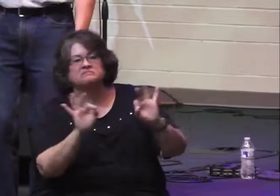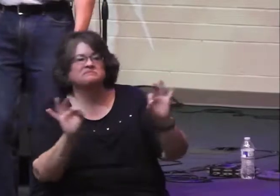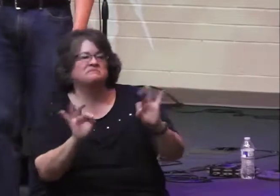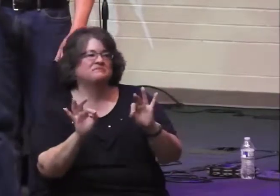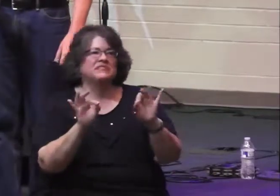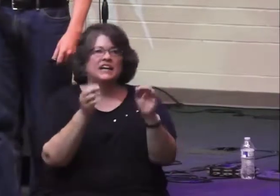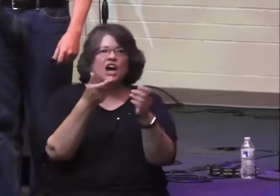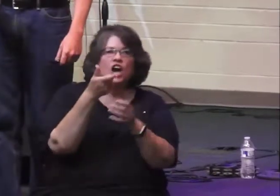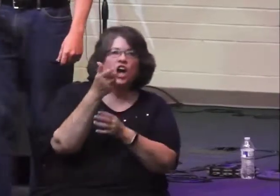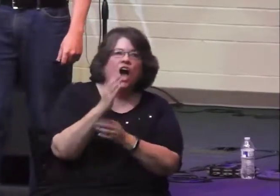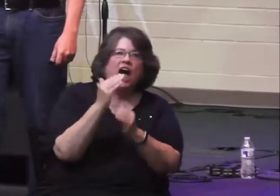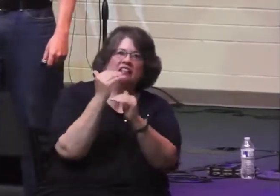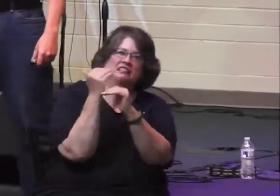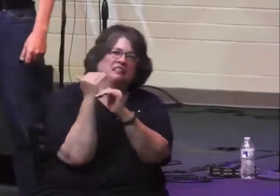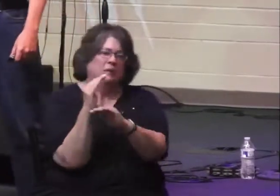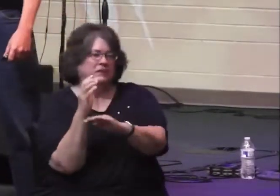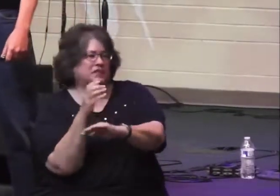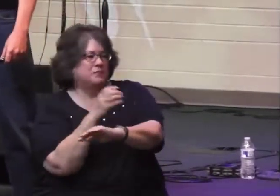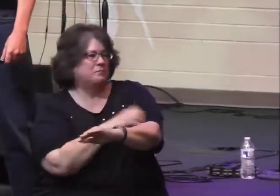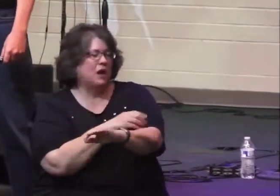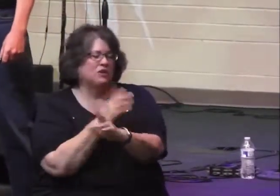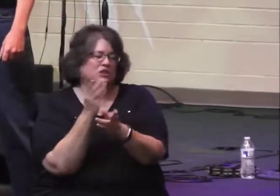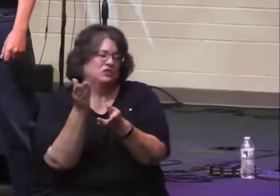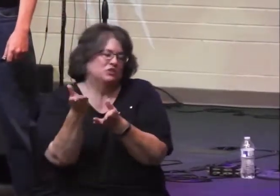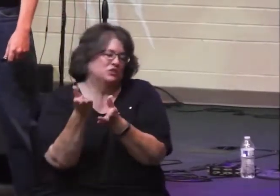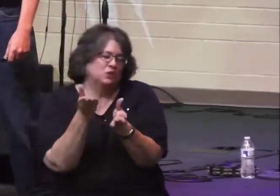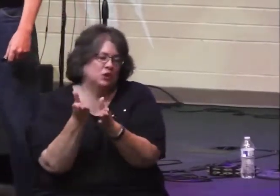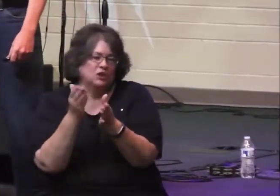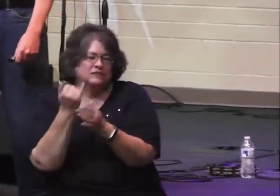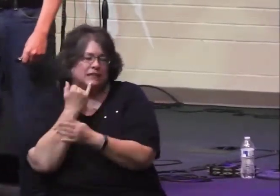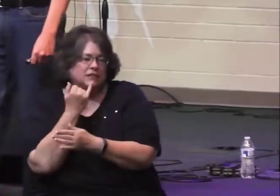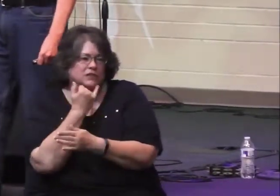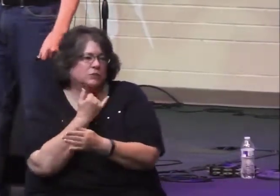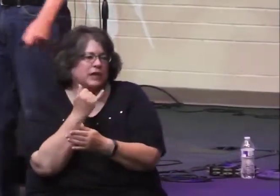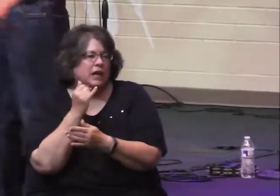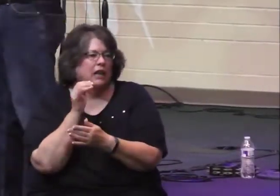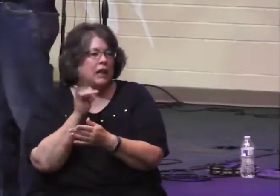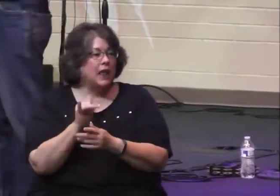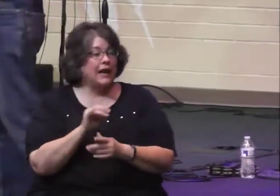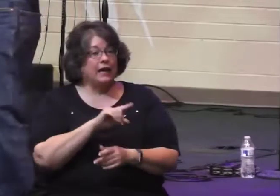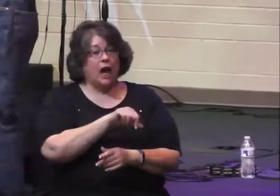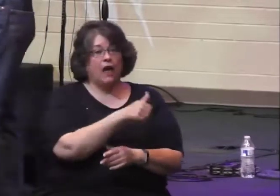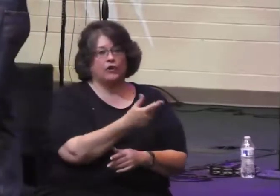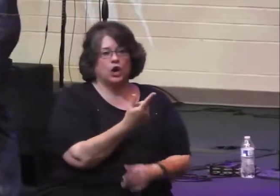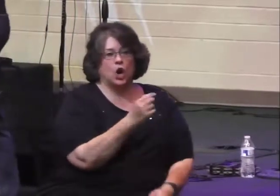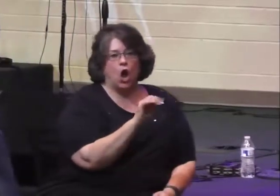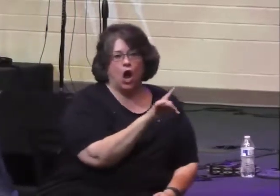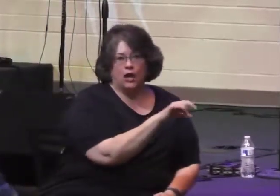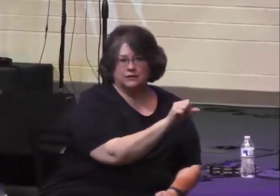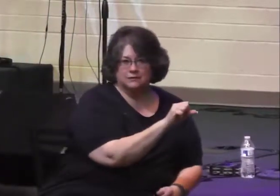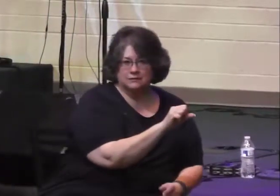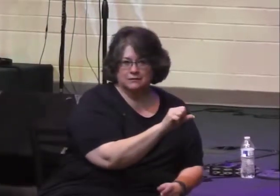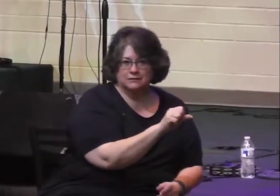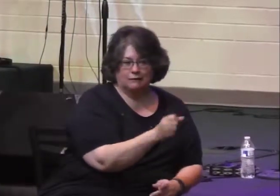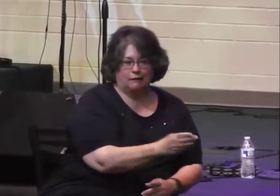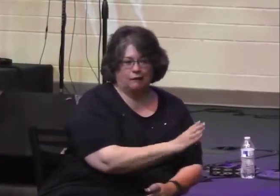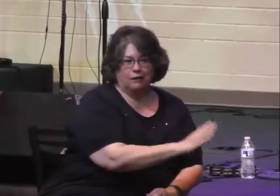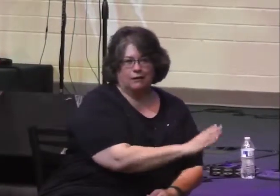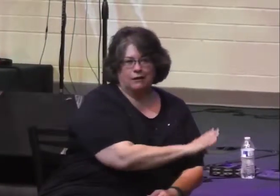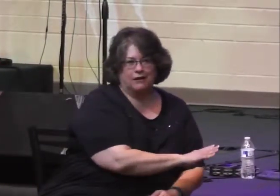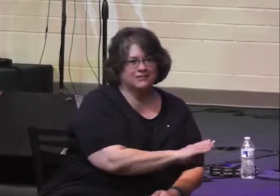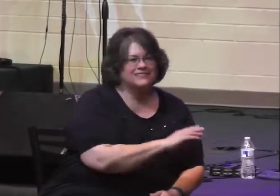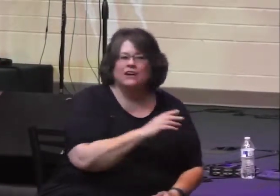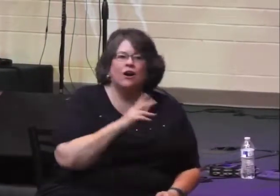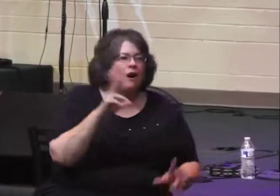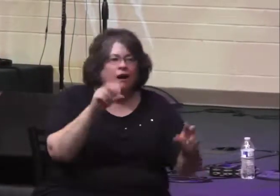tribal God with limited power who only serves Israel like many of the so-called gods of the other nations. He is